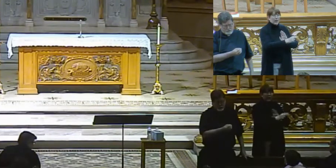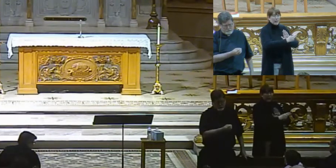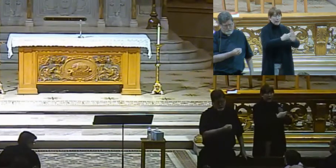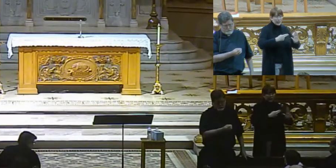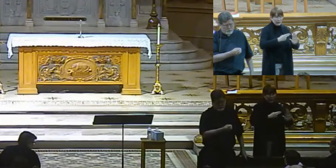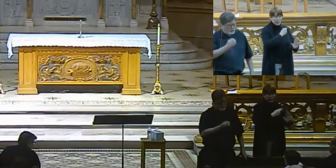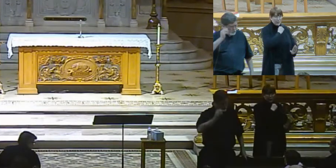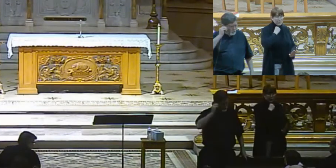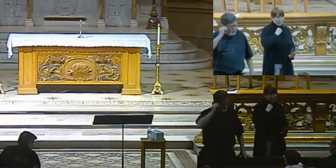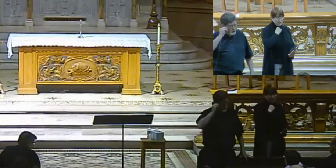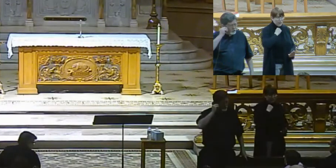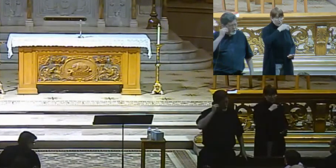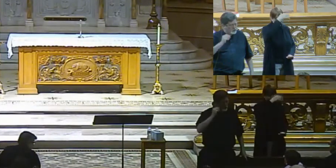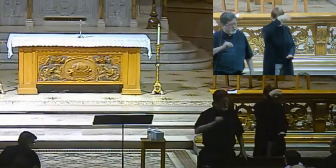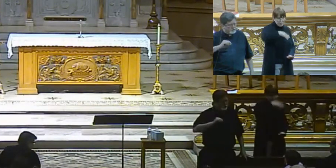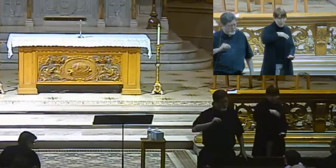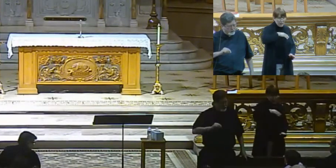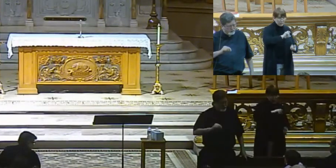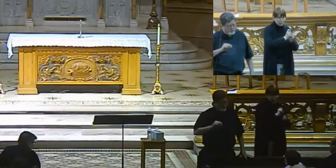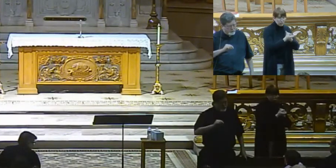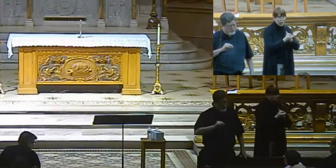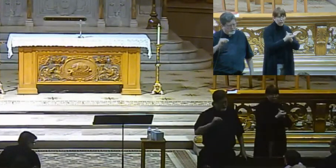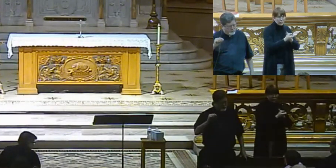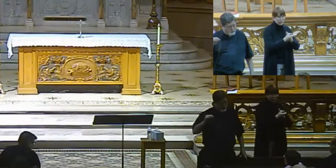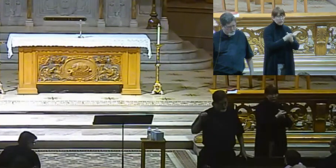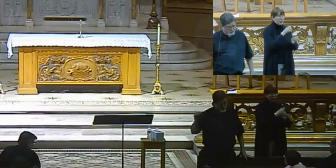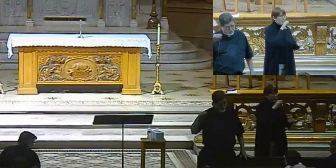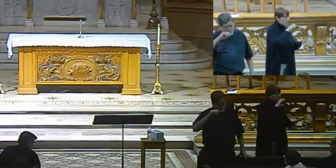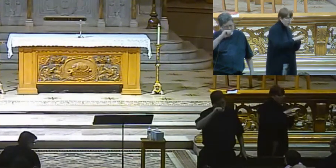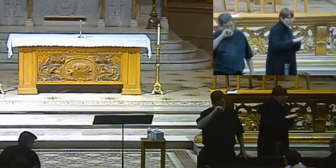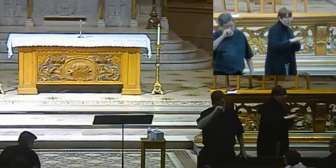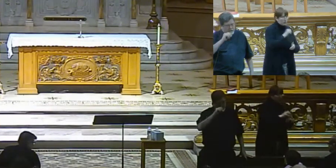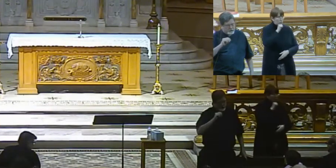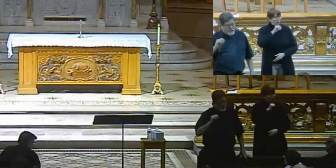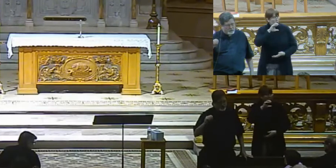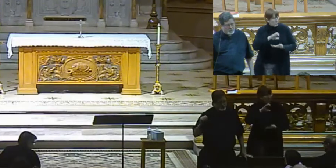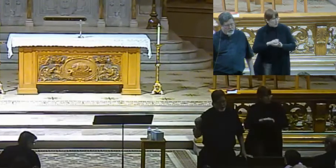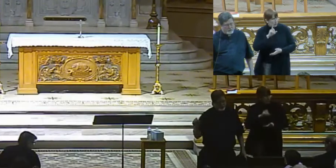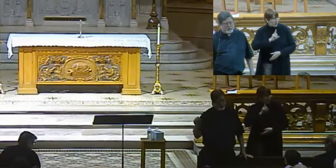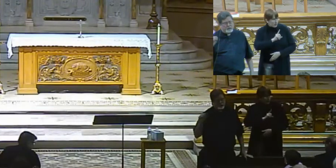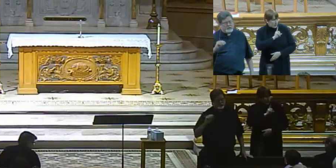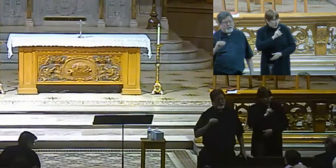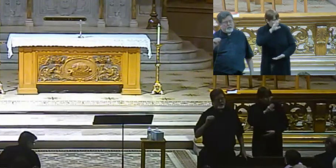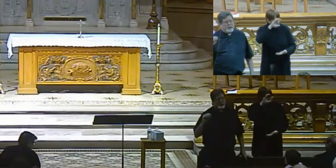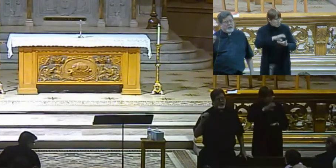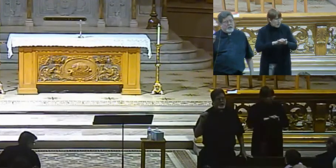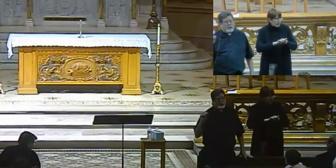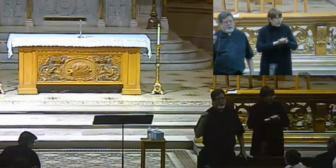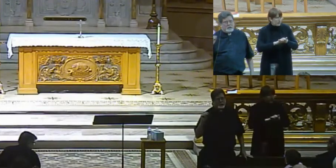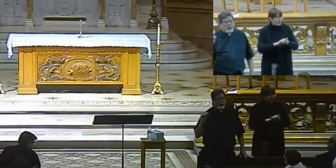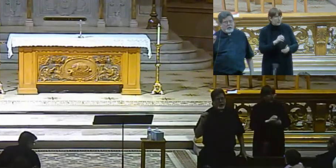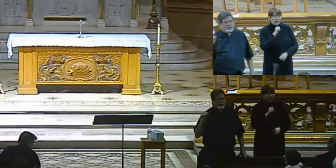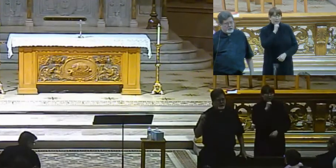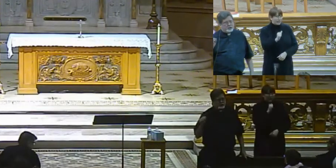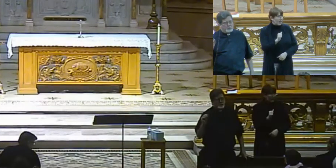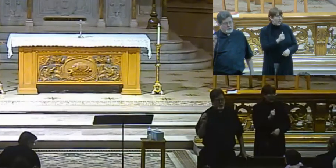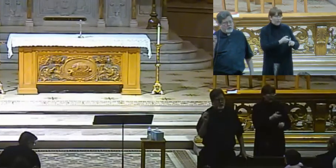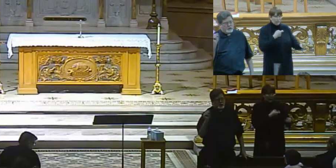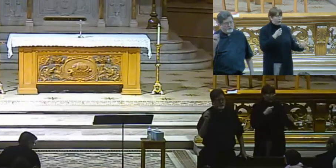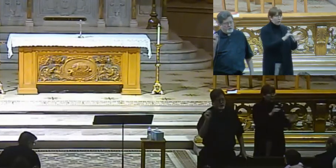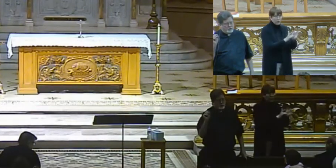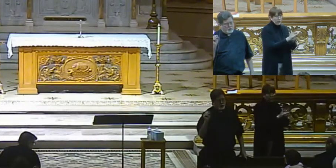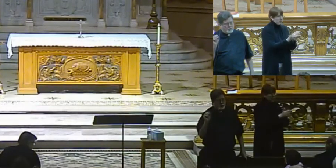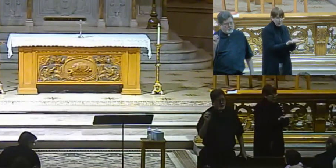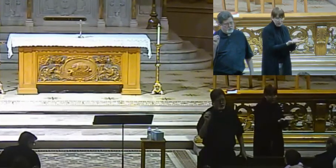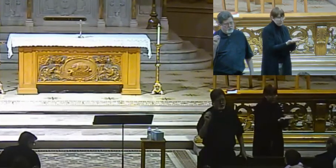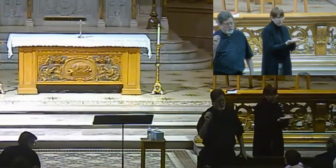dogma. The ordination of married men versus celibate men is not a dogma. It is a, it is a discipline